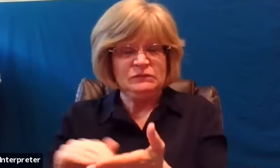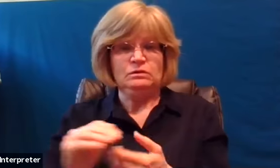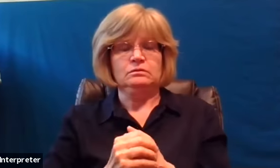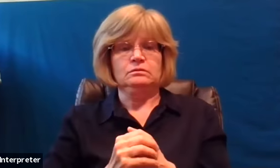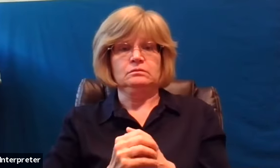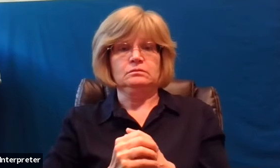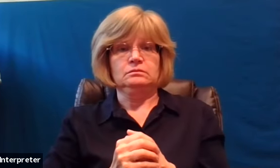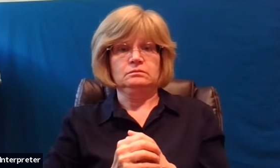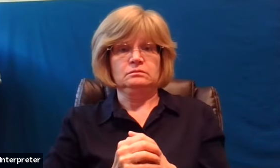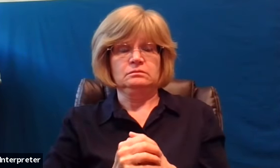from your heart